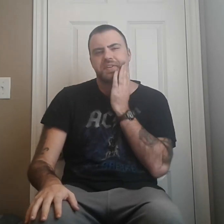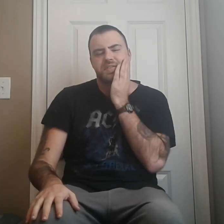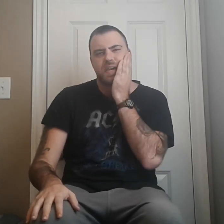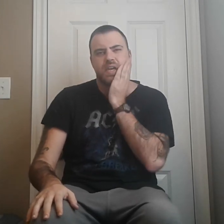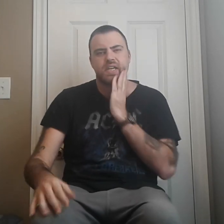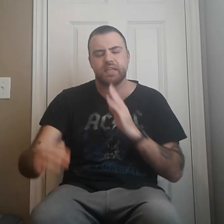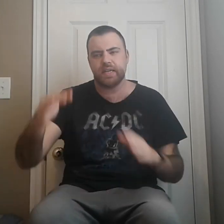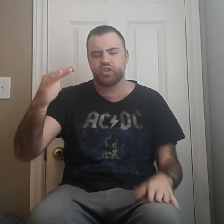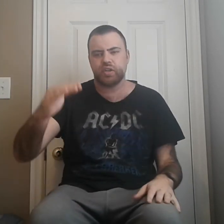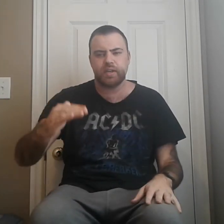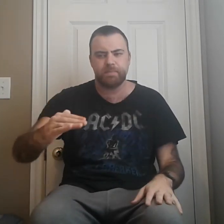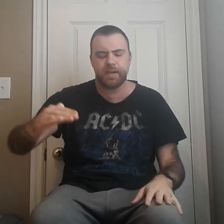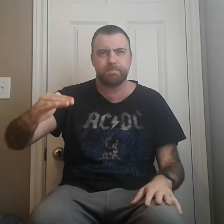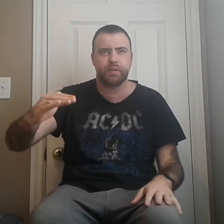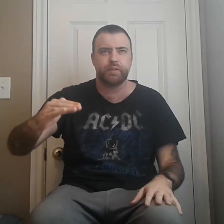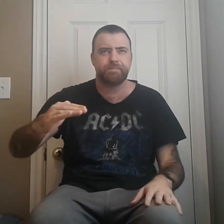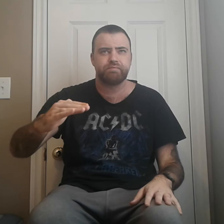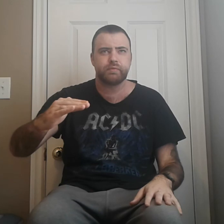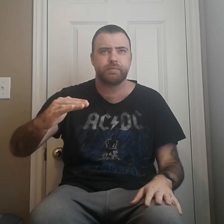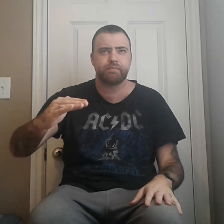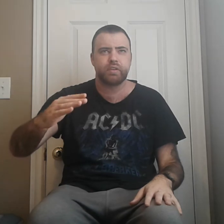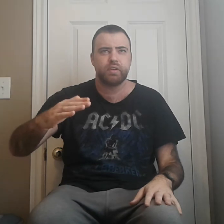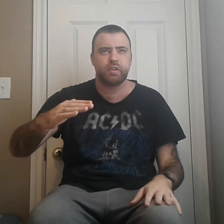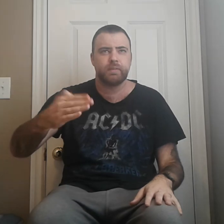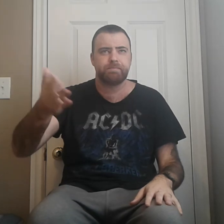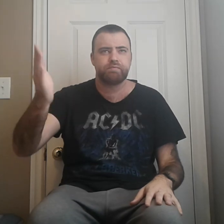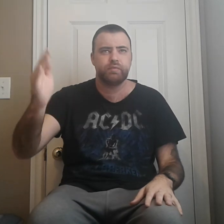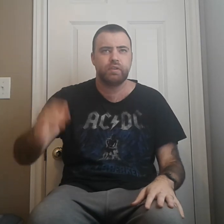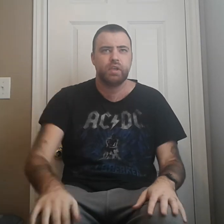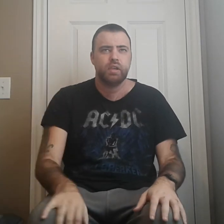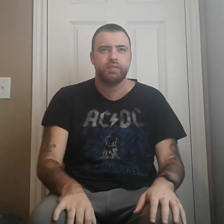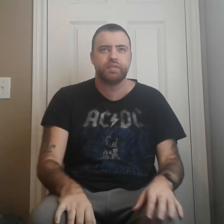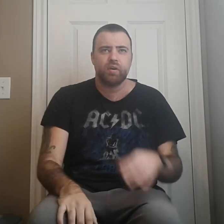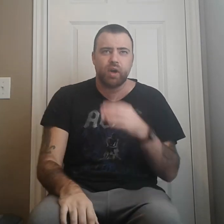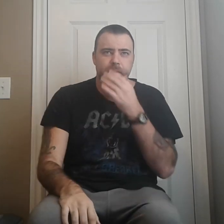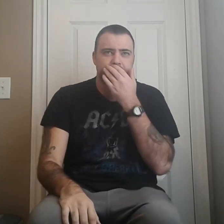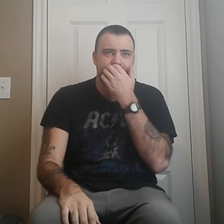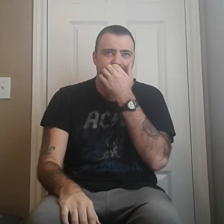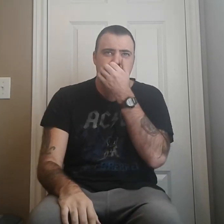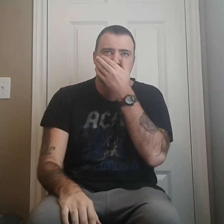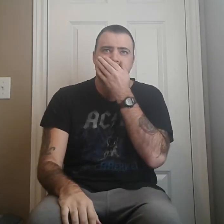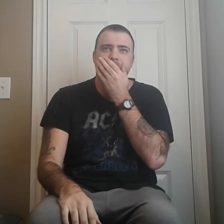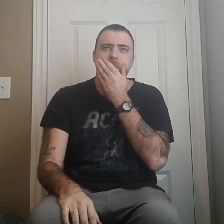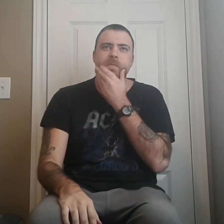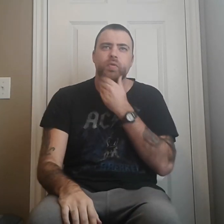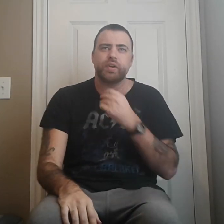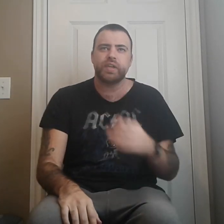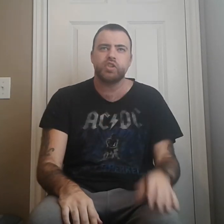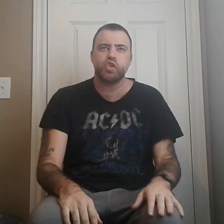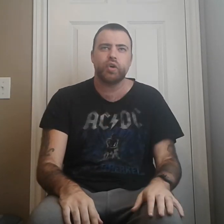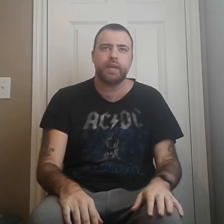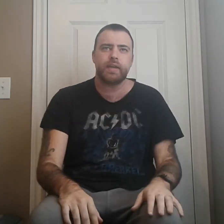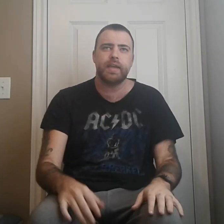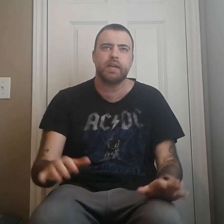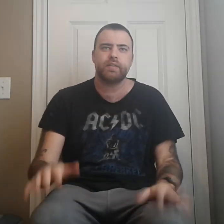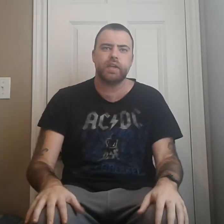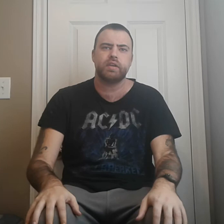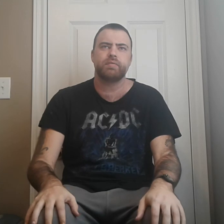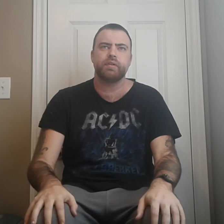the Dead, that should come up. Or, so, um, anyways, I hope you really enjoyed it. And thank you very